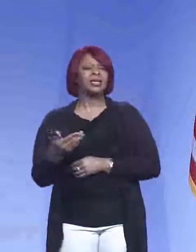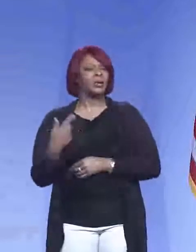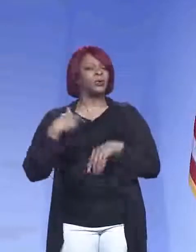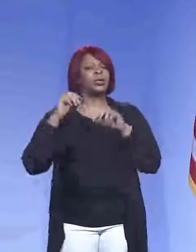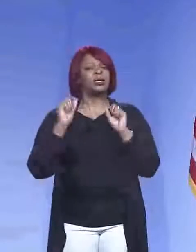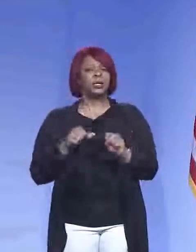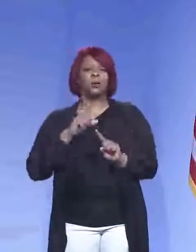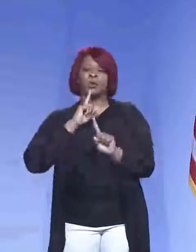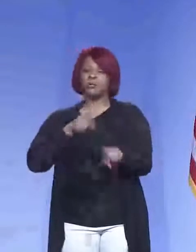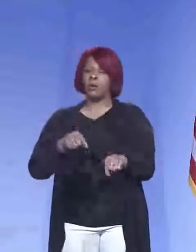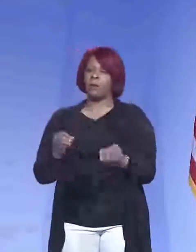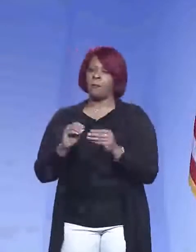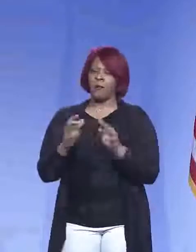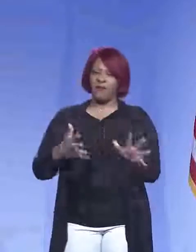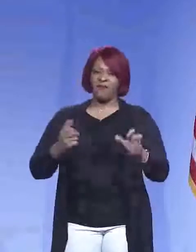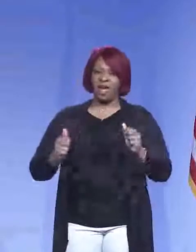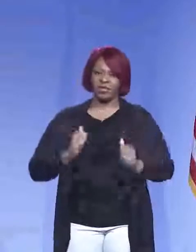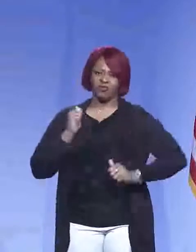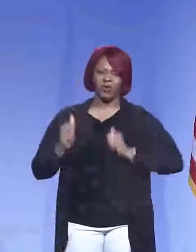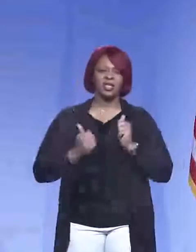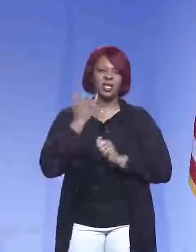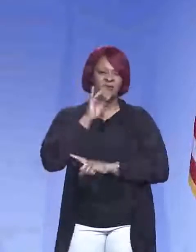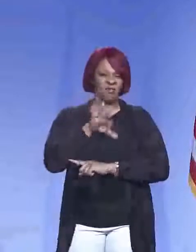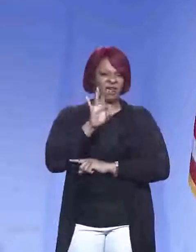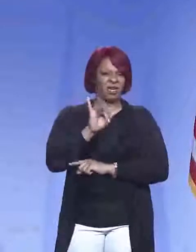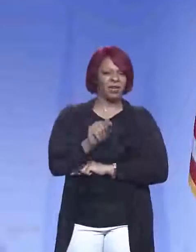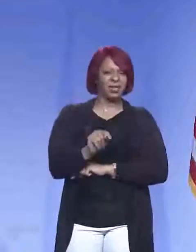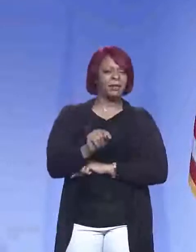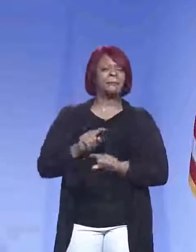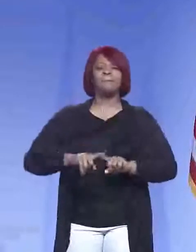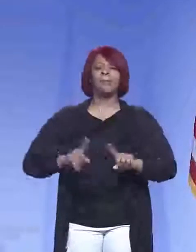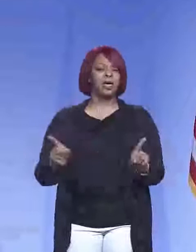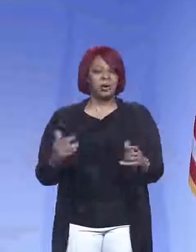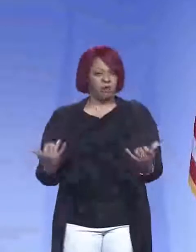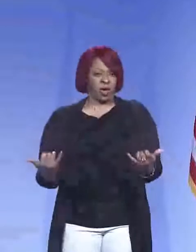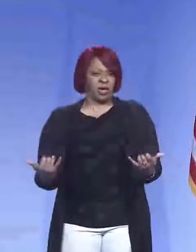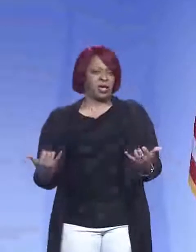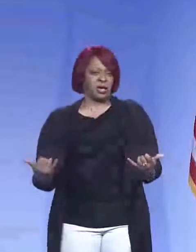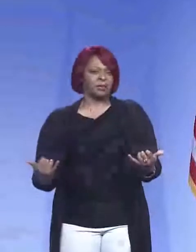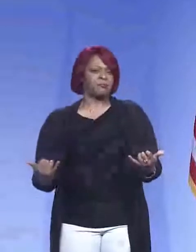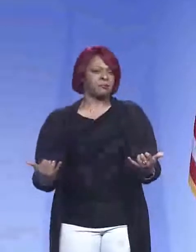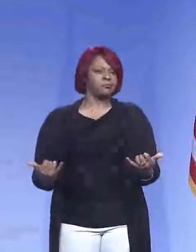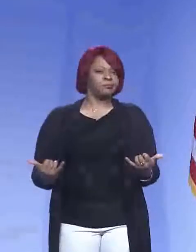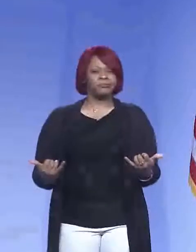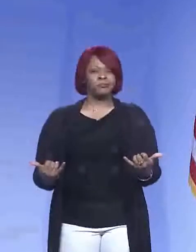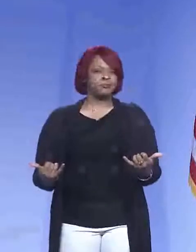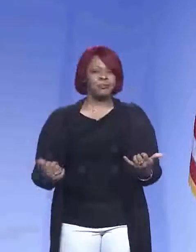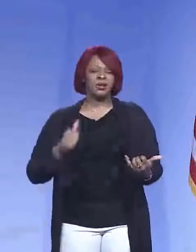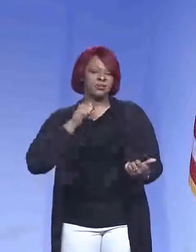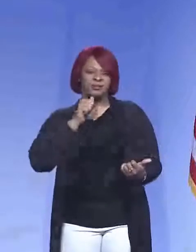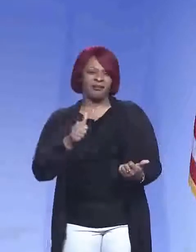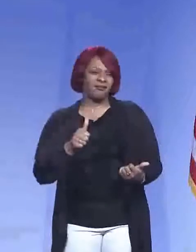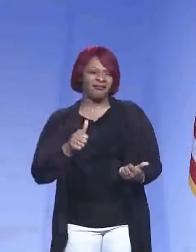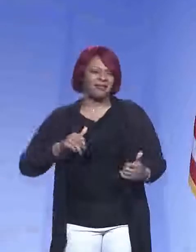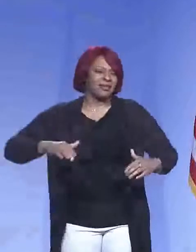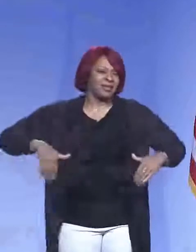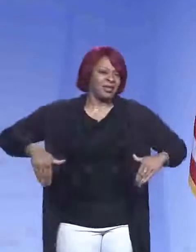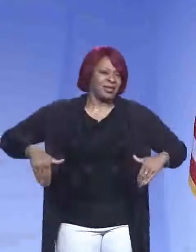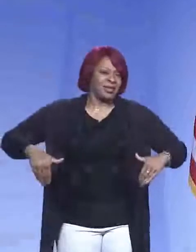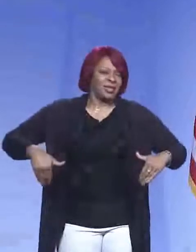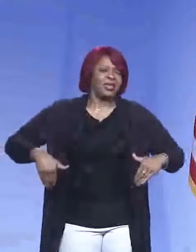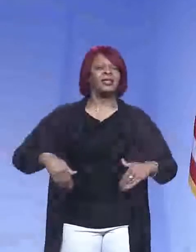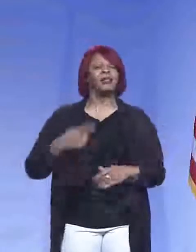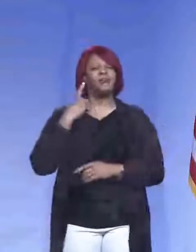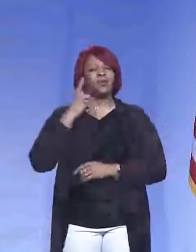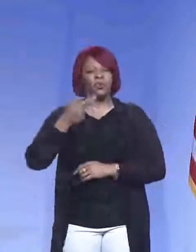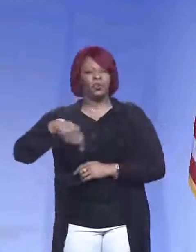that we can respond pretty aggressively if we find them. But right now, I would say that it is not yet the case